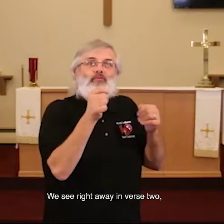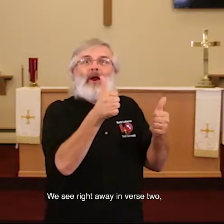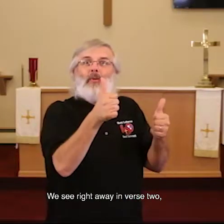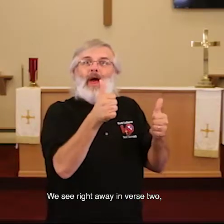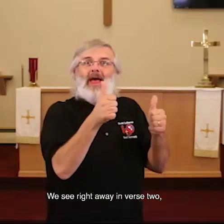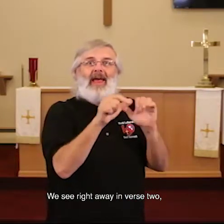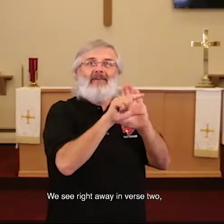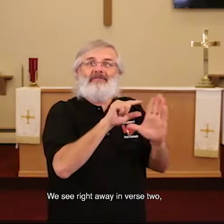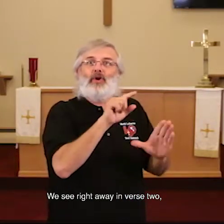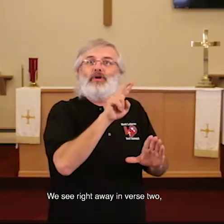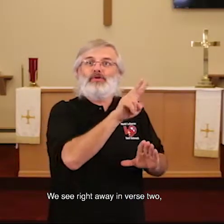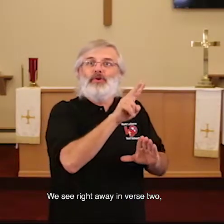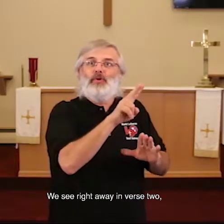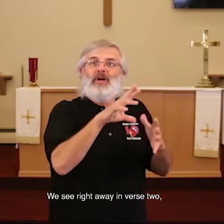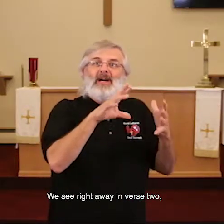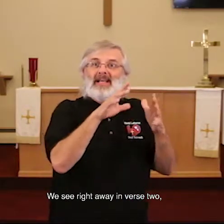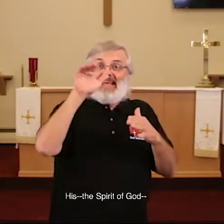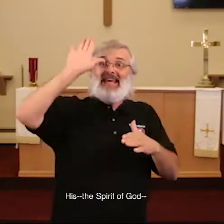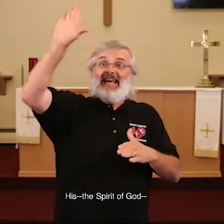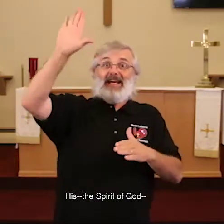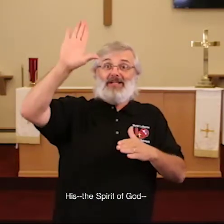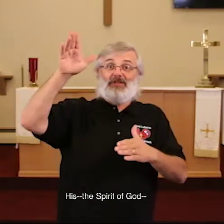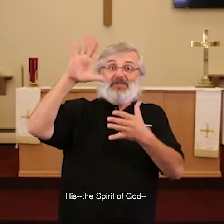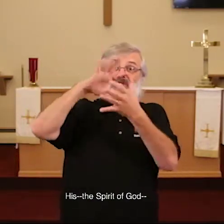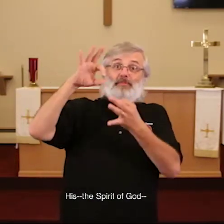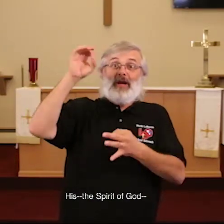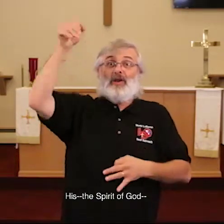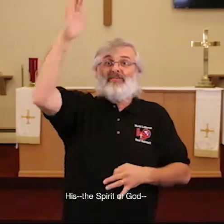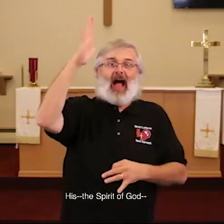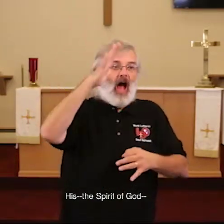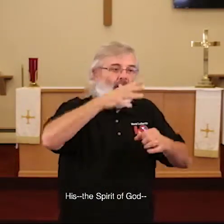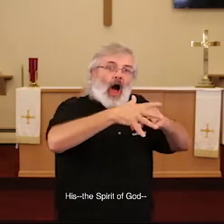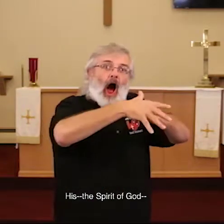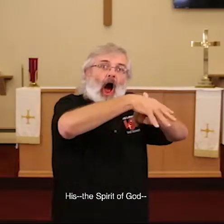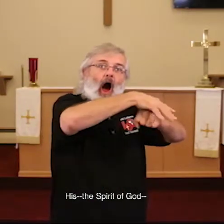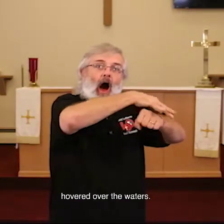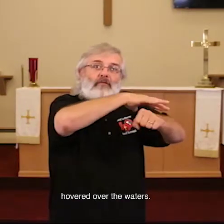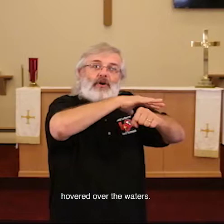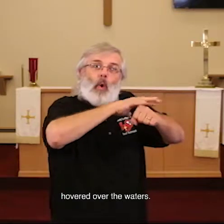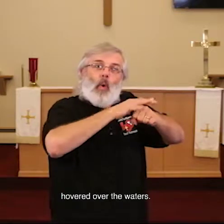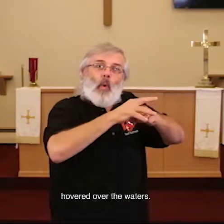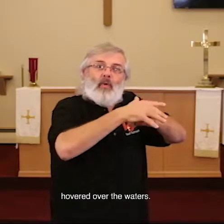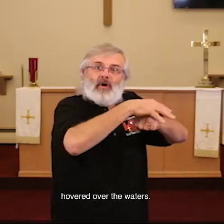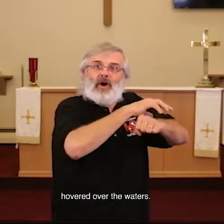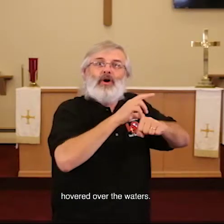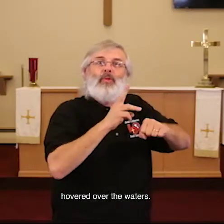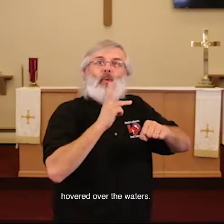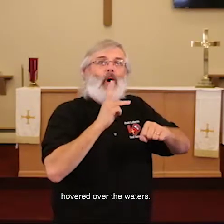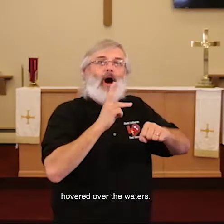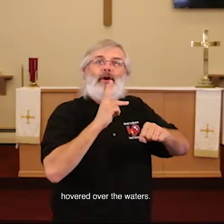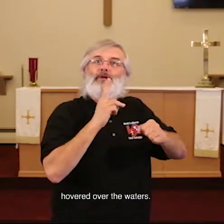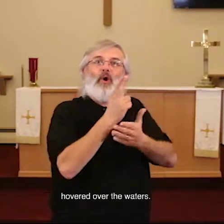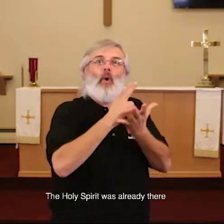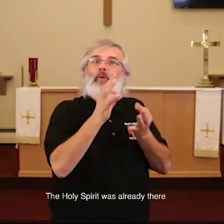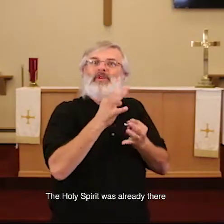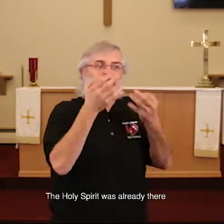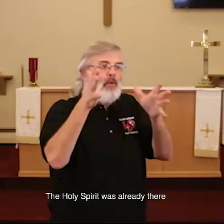right away in verse 2, He is the Spirit of God hovered over the waters. The Holy Spirit